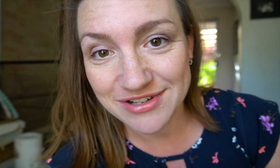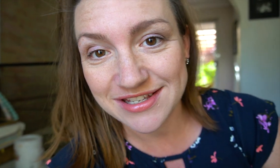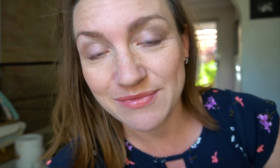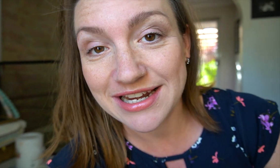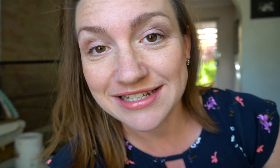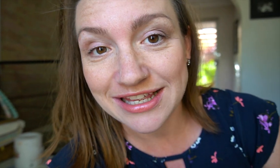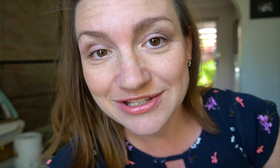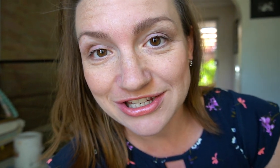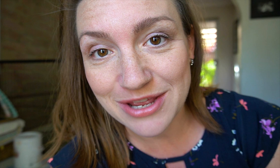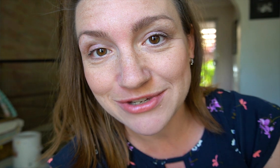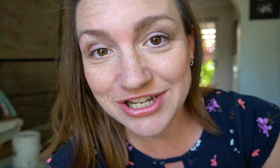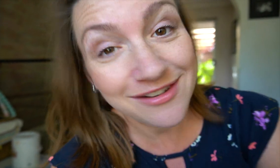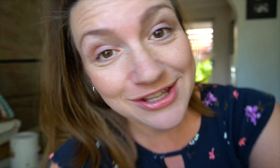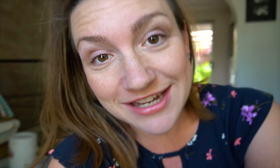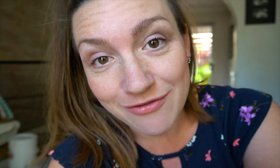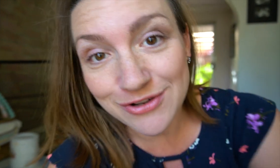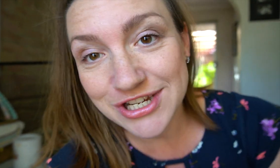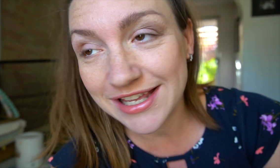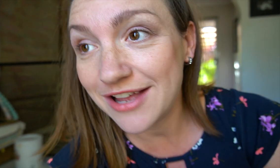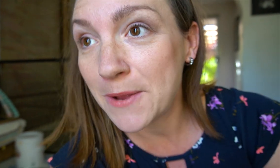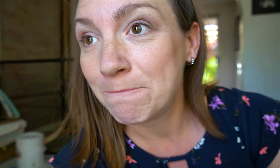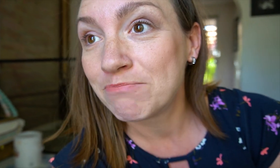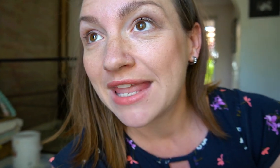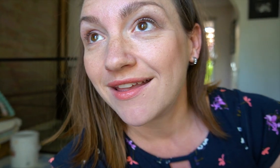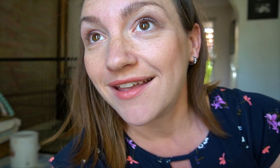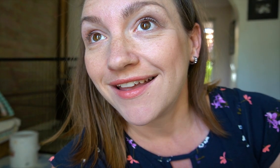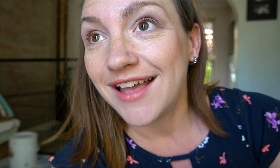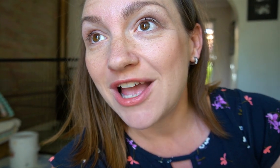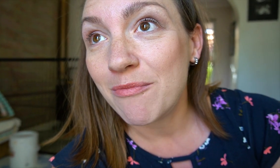There is a little link to the German channel. You can have a look, check it out.